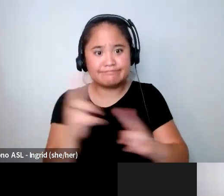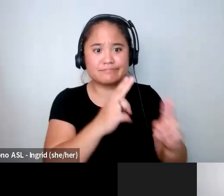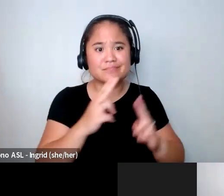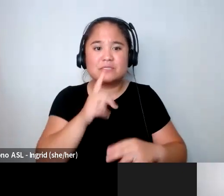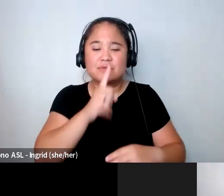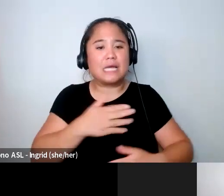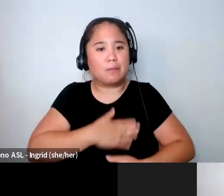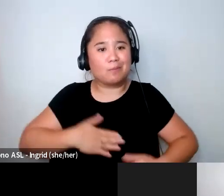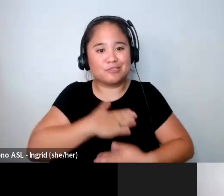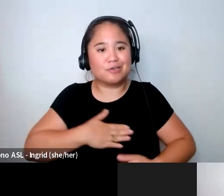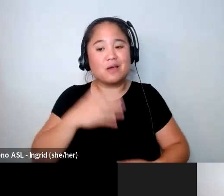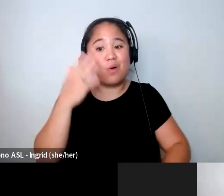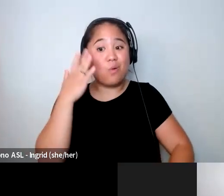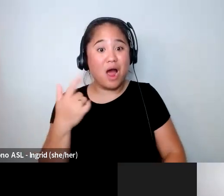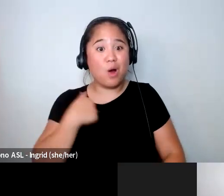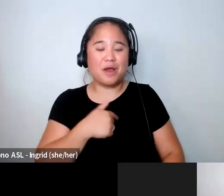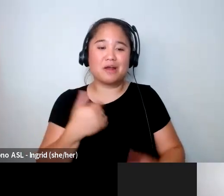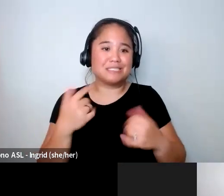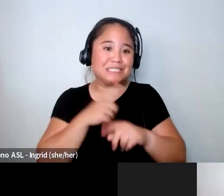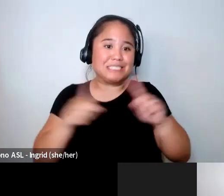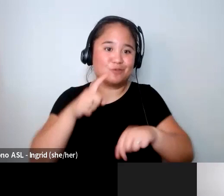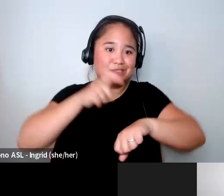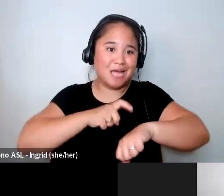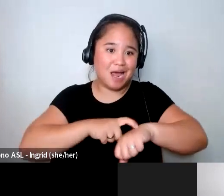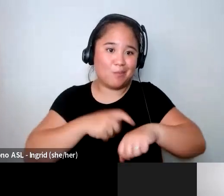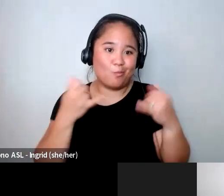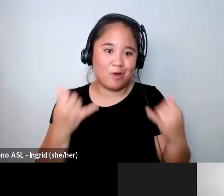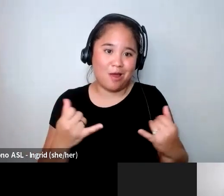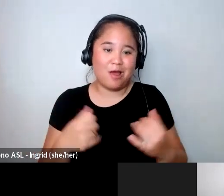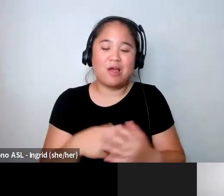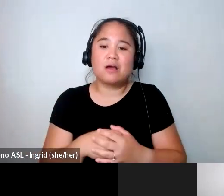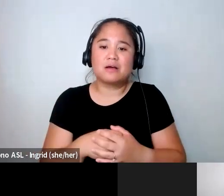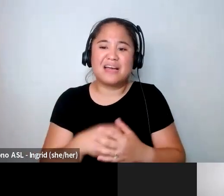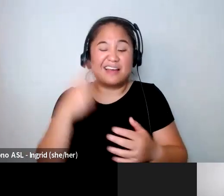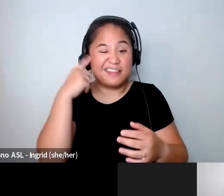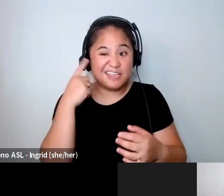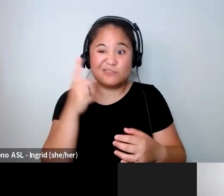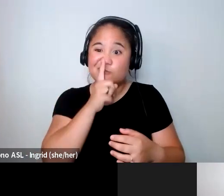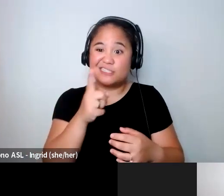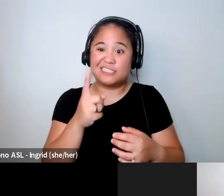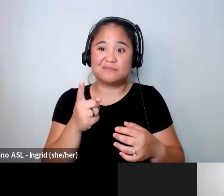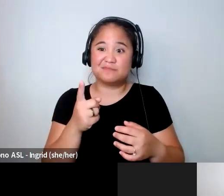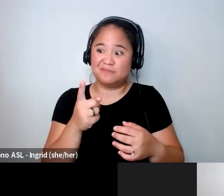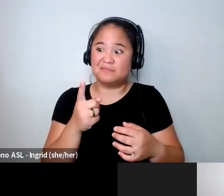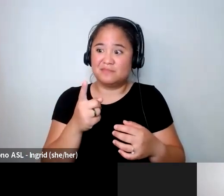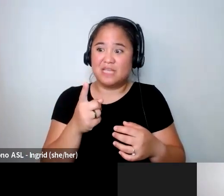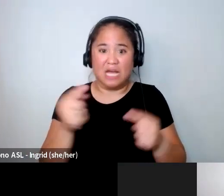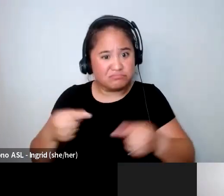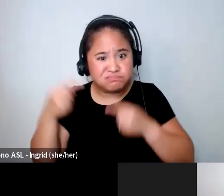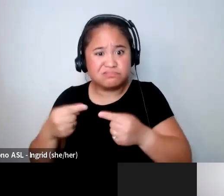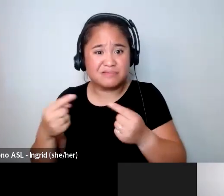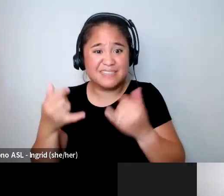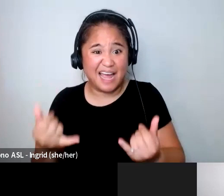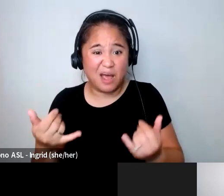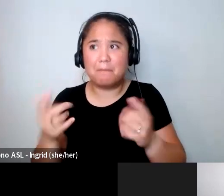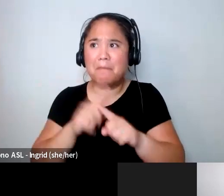appreciate because you know we're in a really different era now and I think as hard as it can be for us now if you can imagine back in